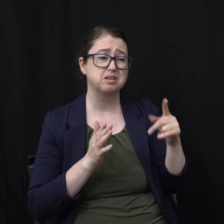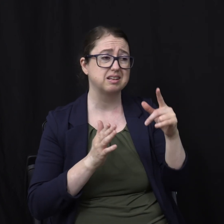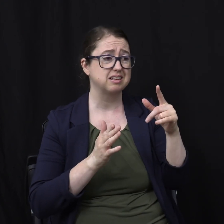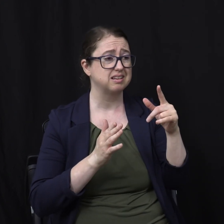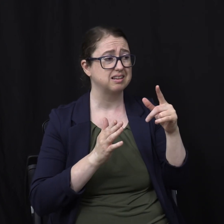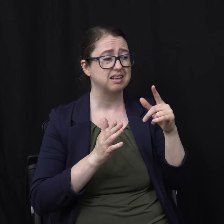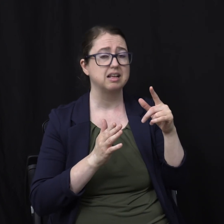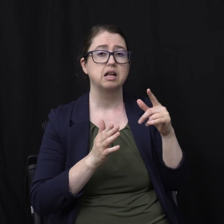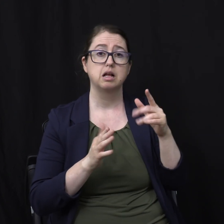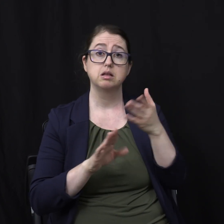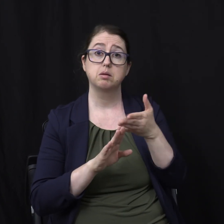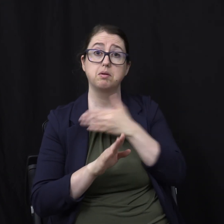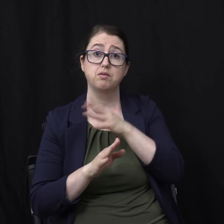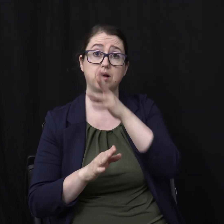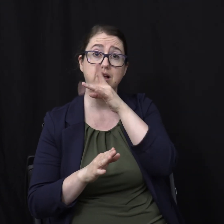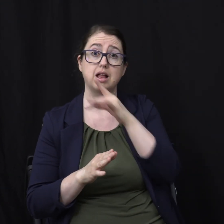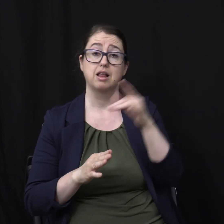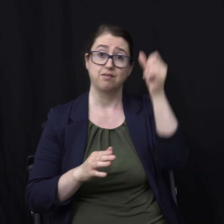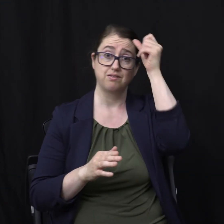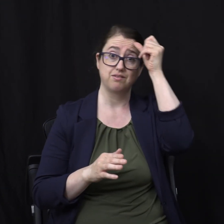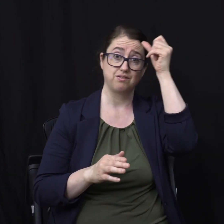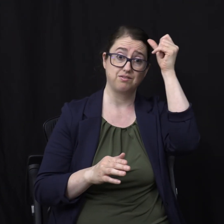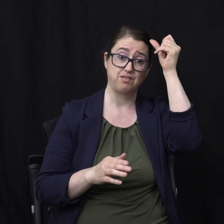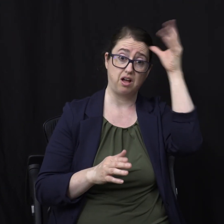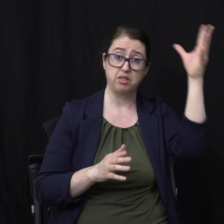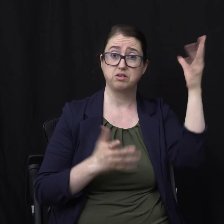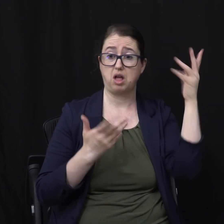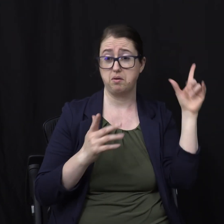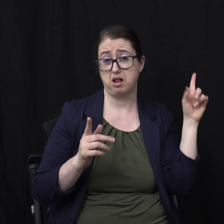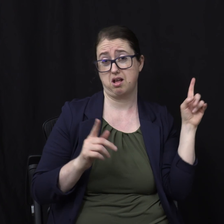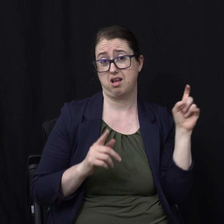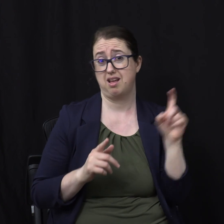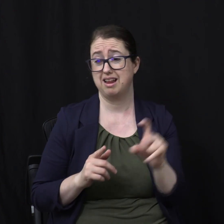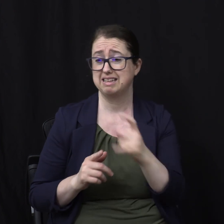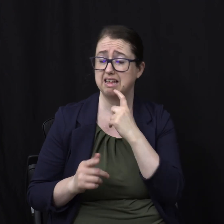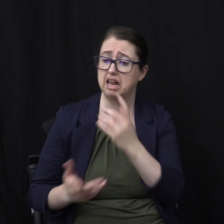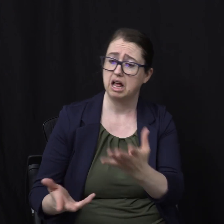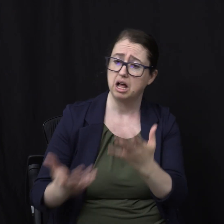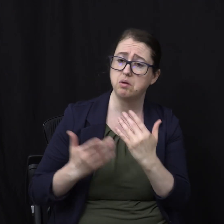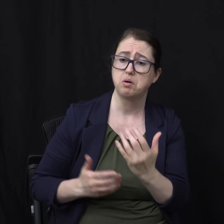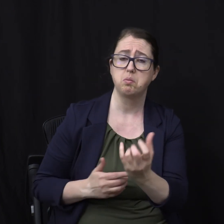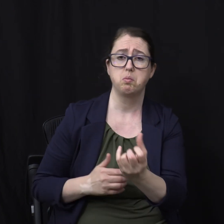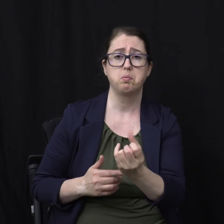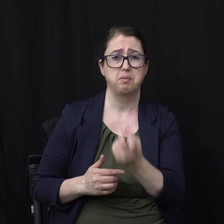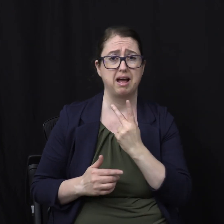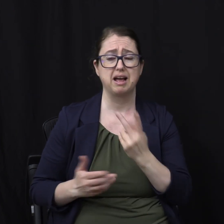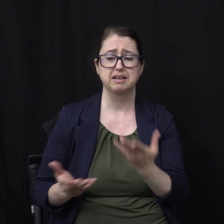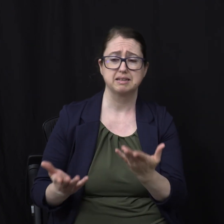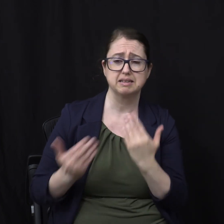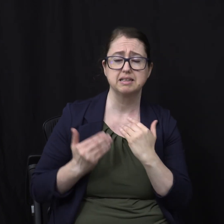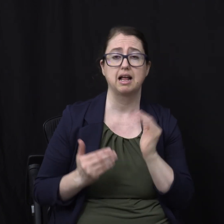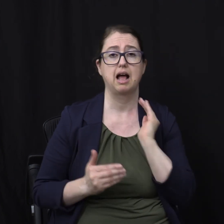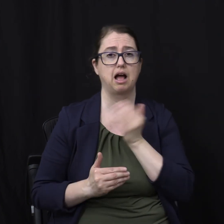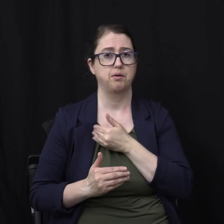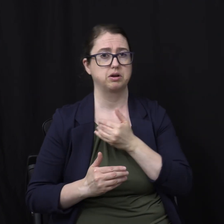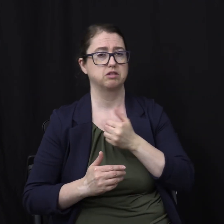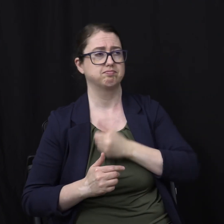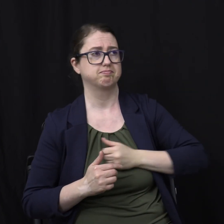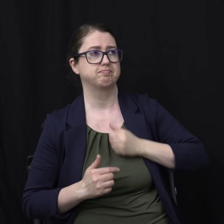even before He begins those words The father is already Oriented toward him Saying I want you back Our confession must be made Before the father